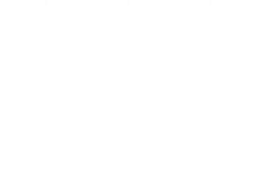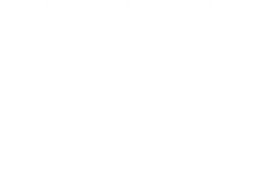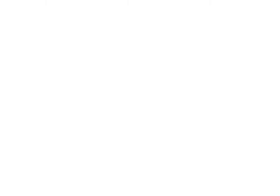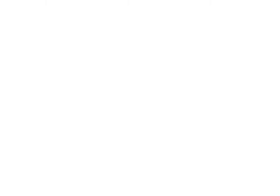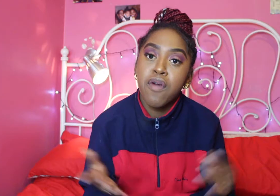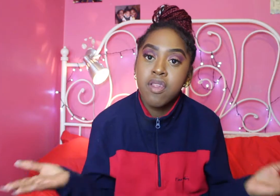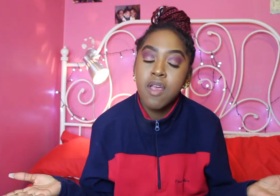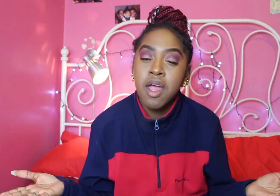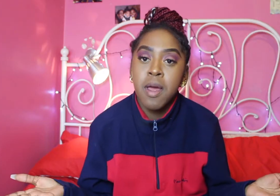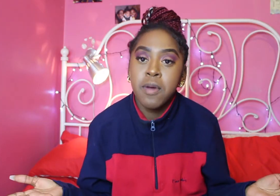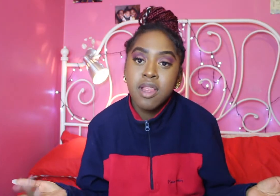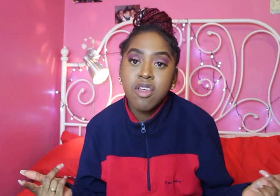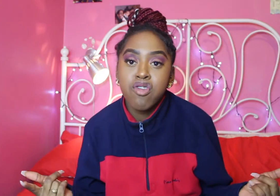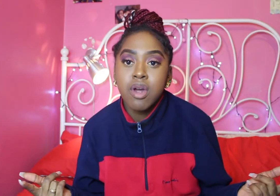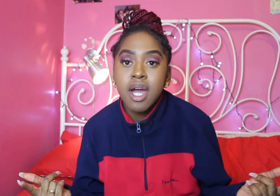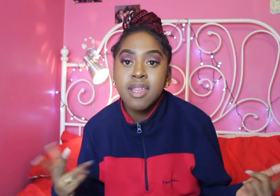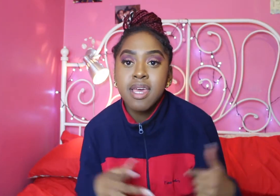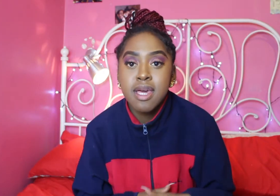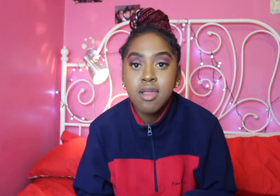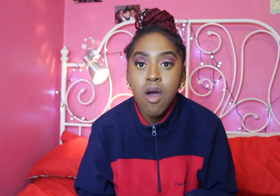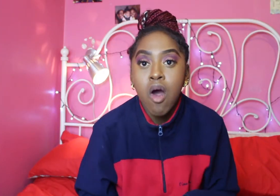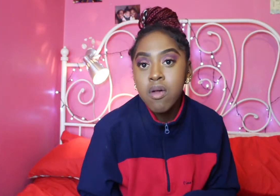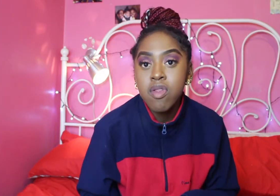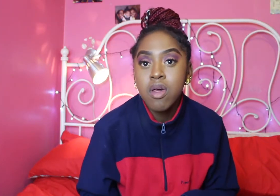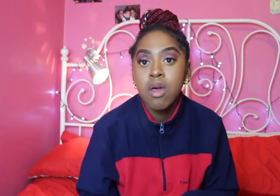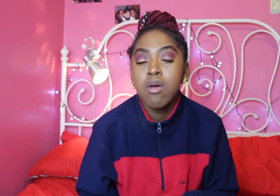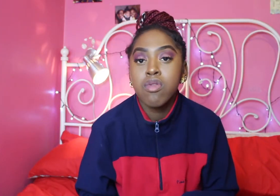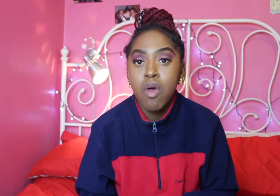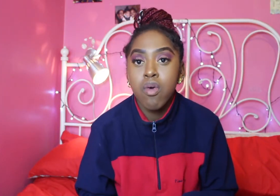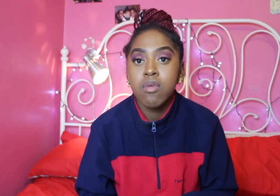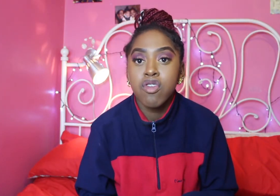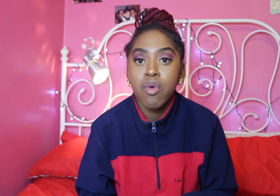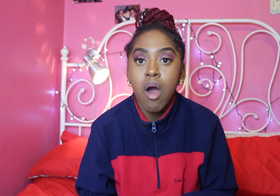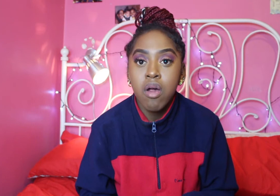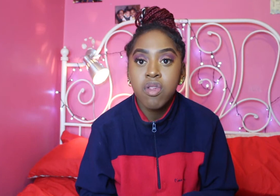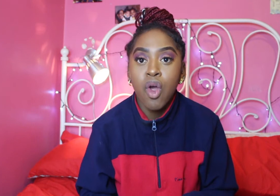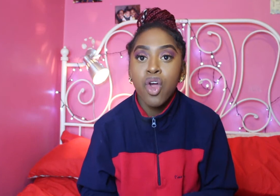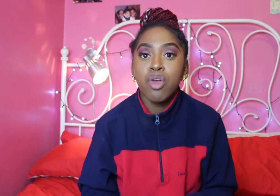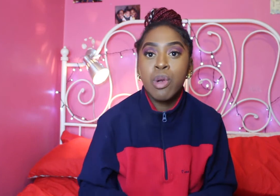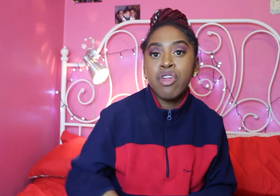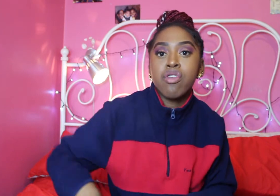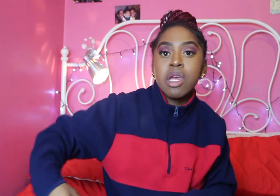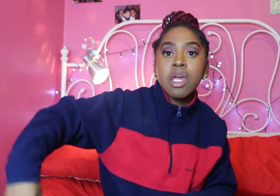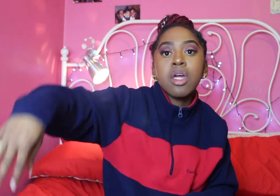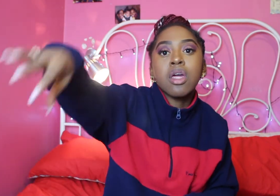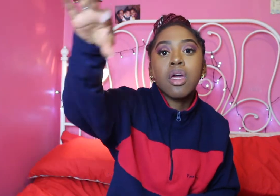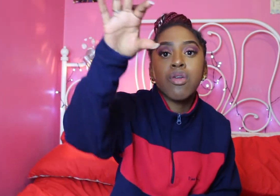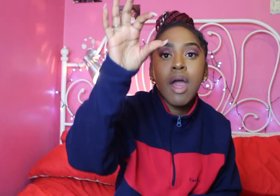First sign I'm gonna teach you guys is ask So to do ask, you literally get your